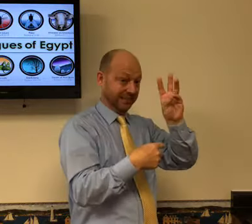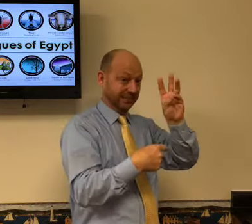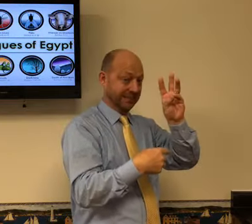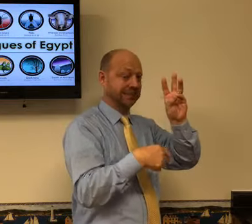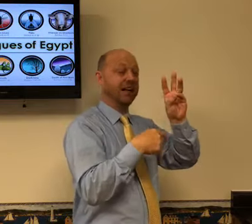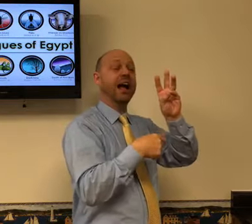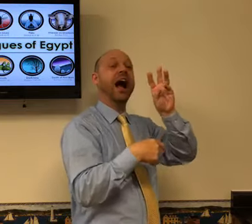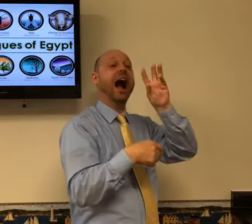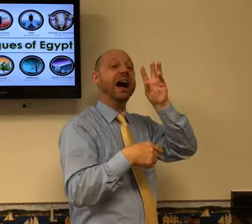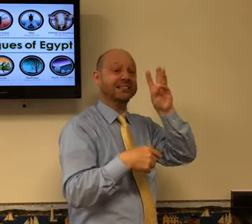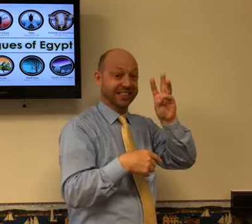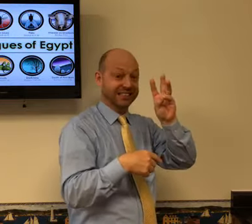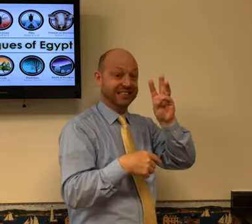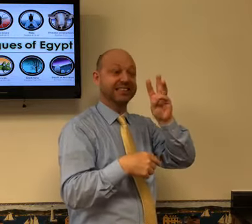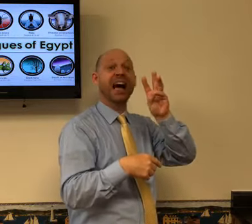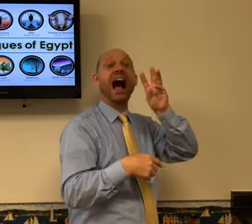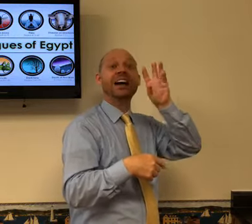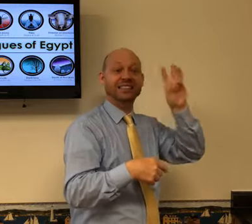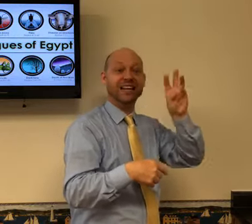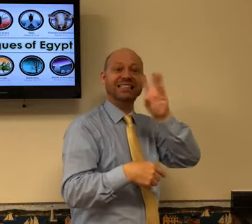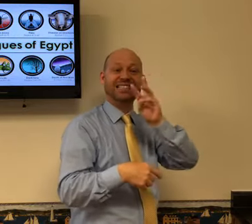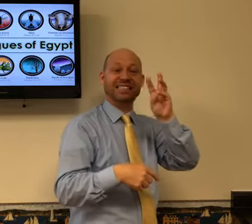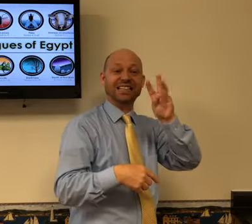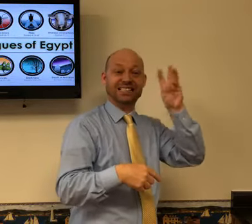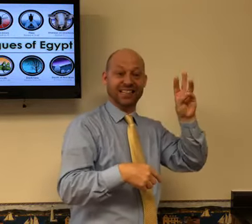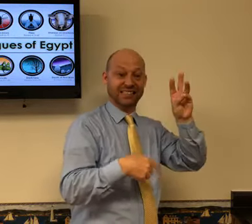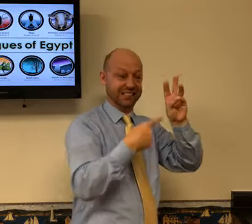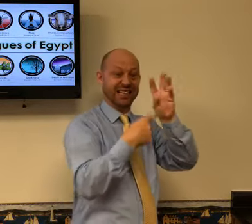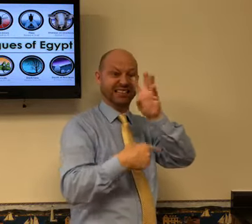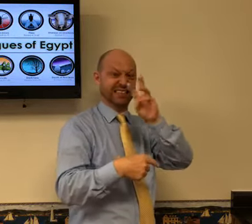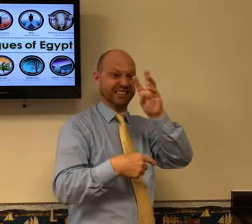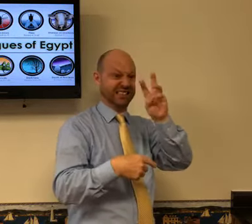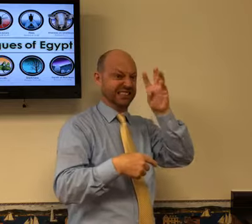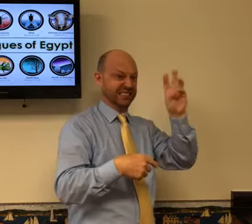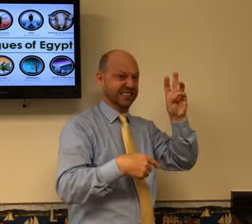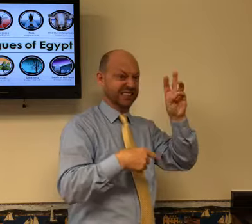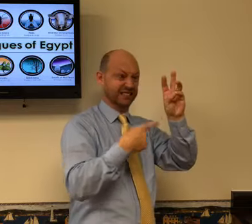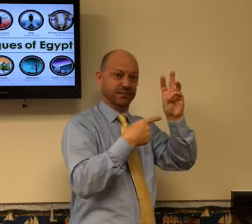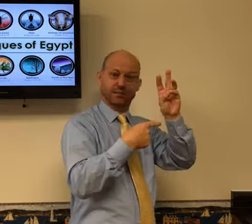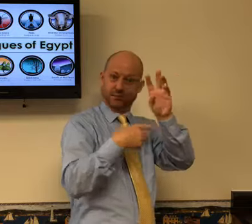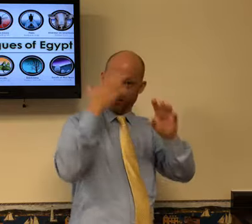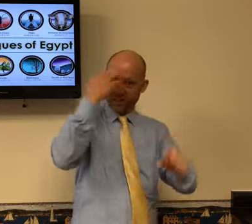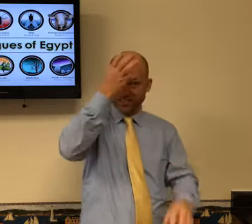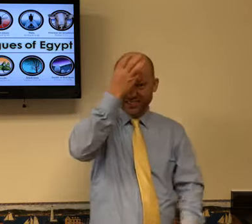Adam fell into sin. And then the number six, six, six.